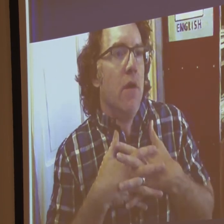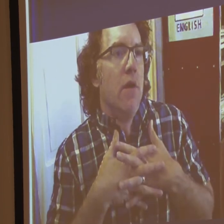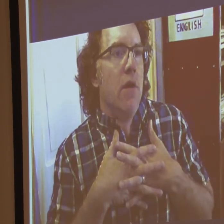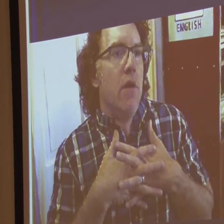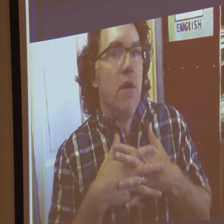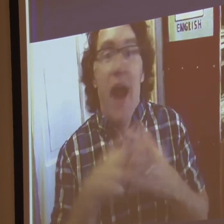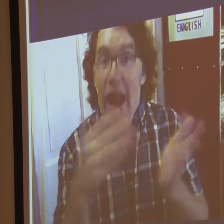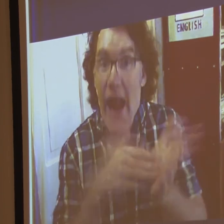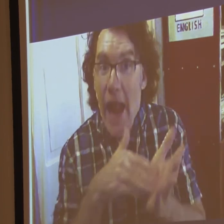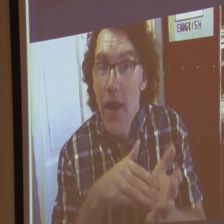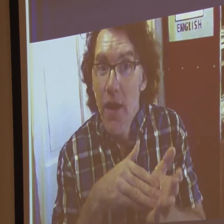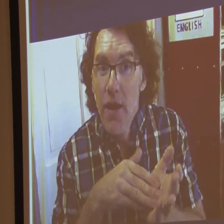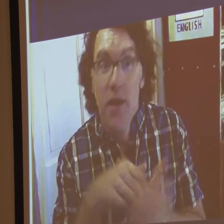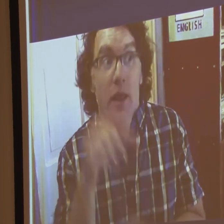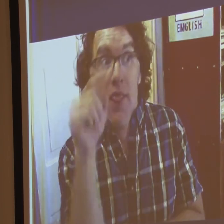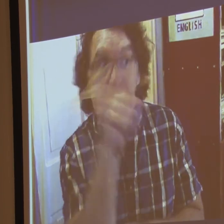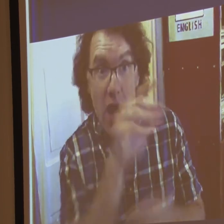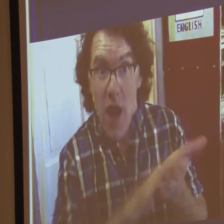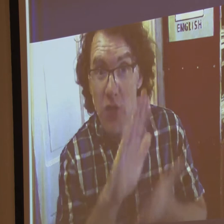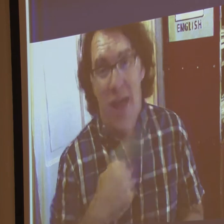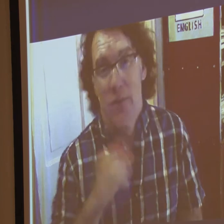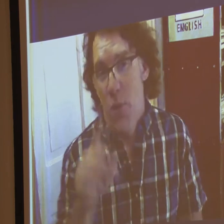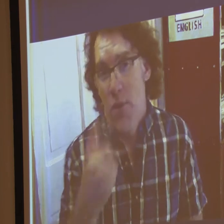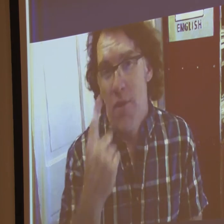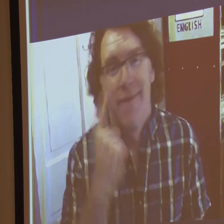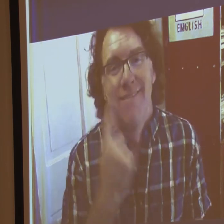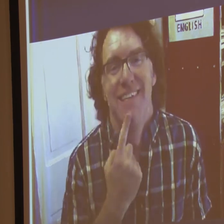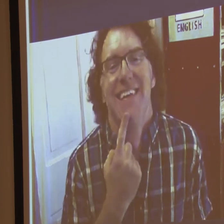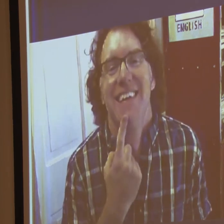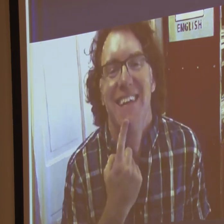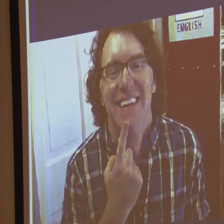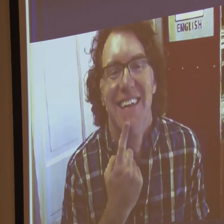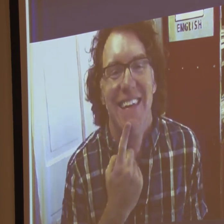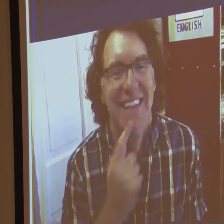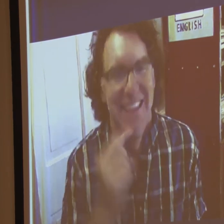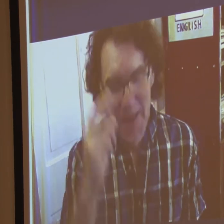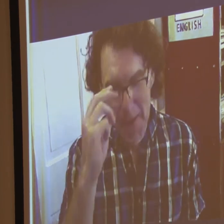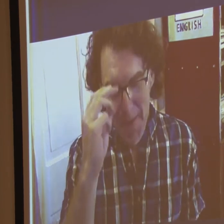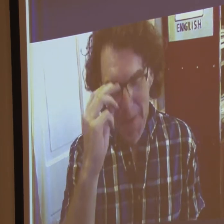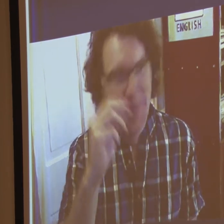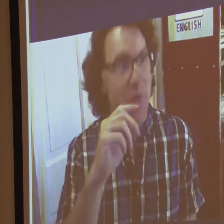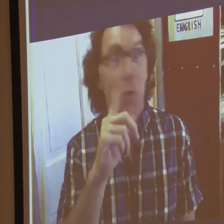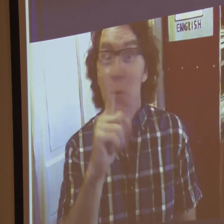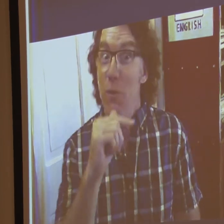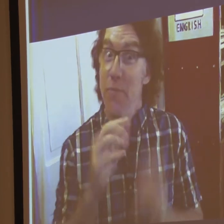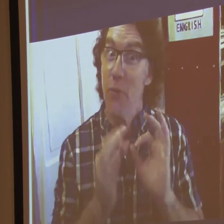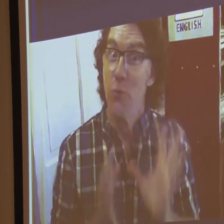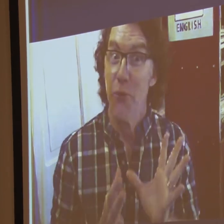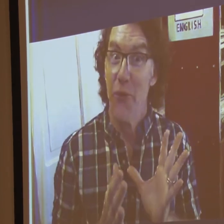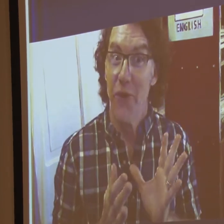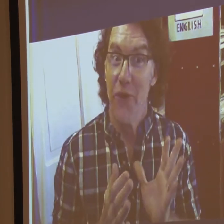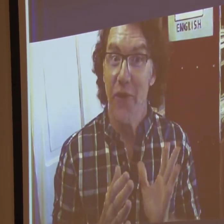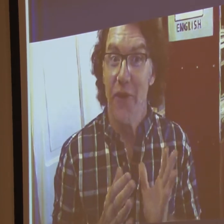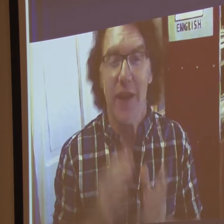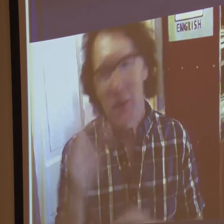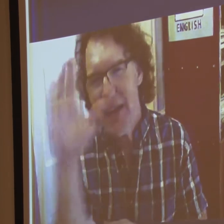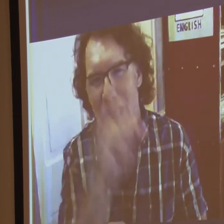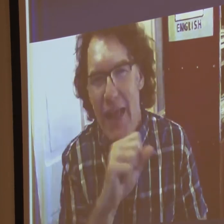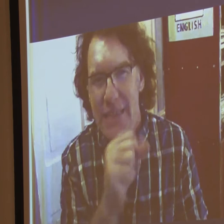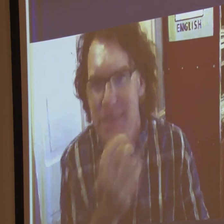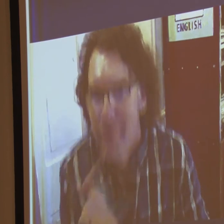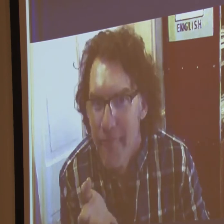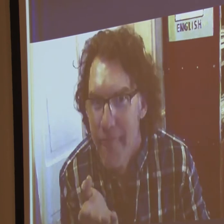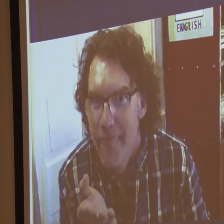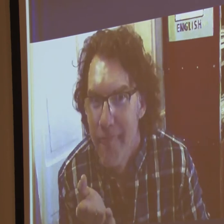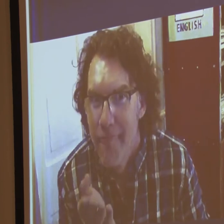University in graphic design. Advertising design. And again, I was the only deaf person. And who was